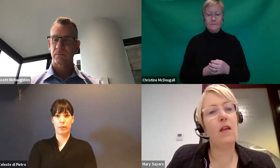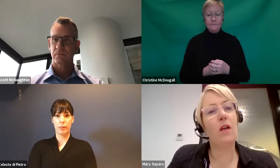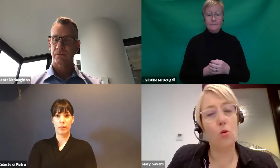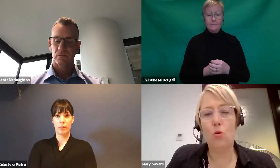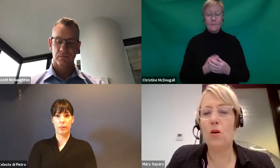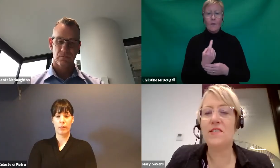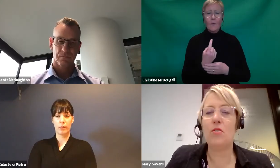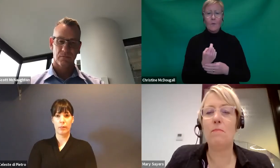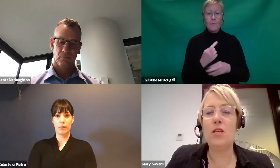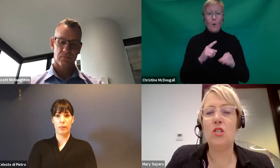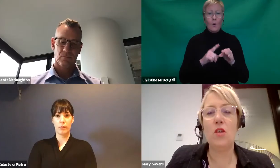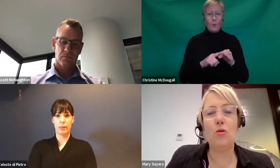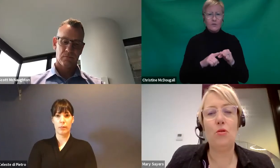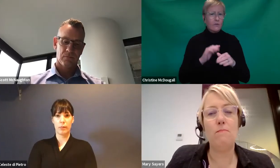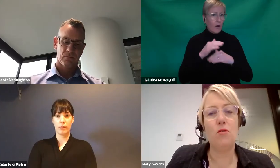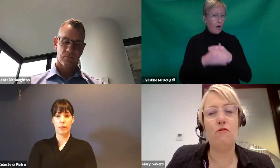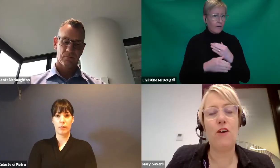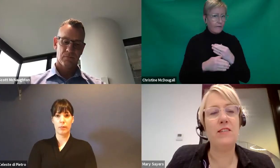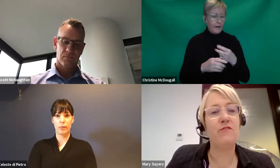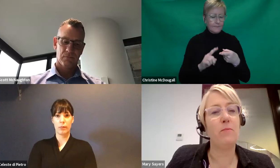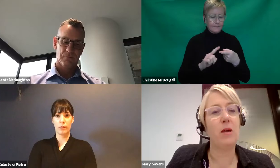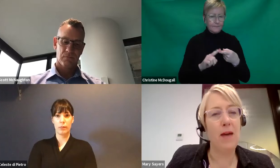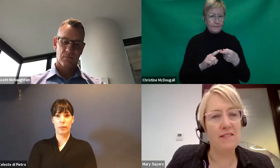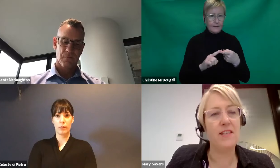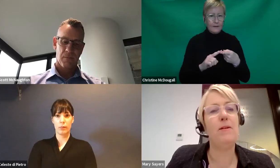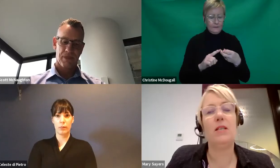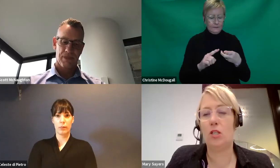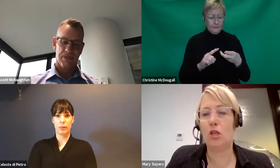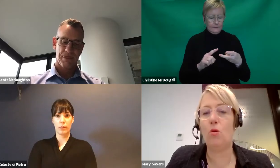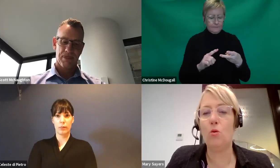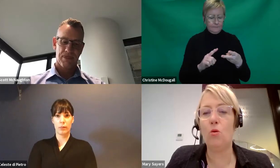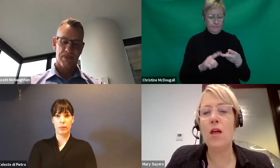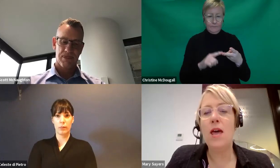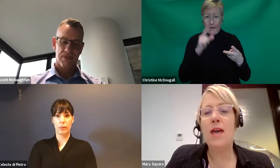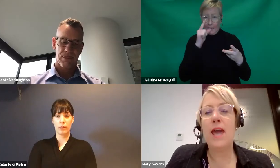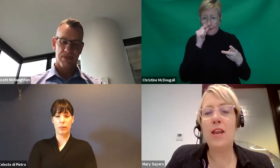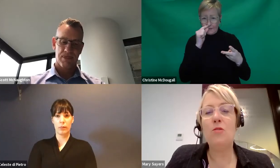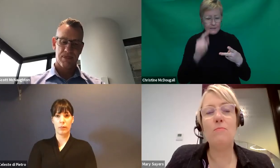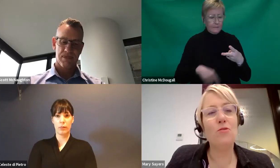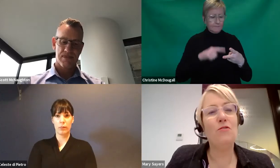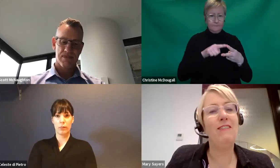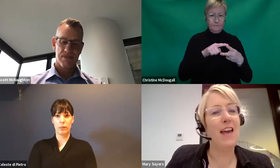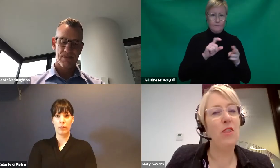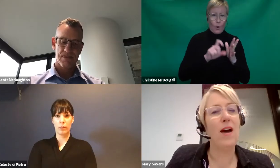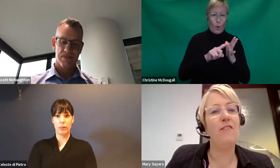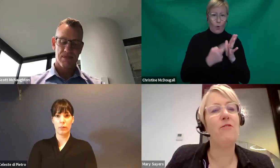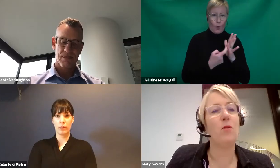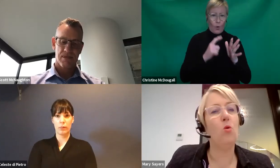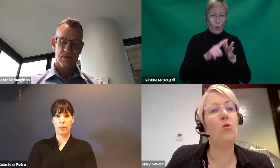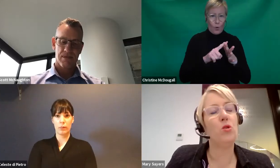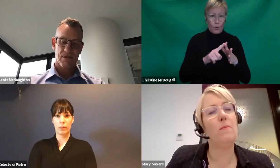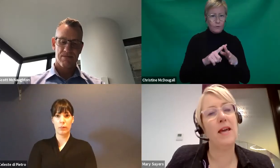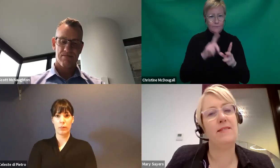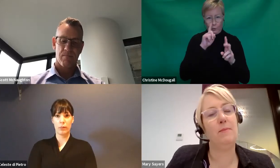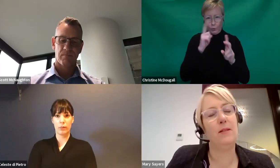and the core. So you mentioned that you couldn't move funds from capacity building to core. Can you move it the other way, from